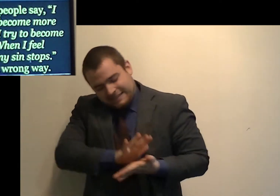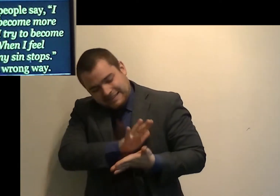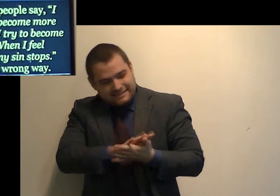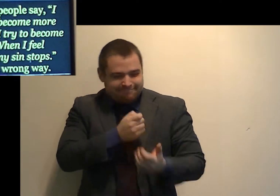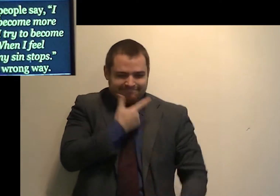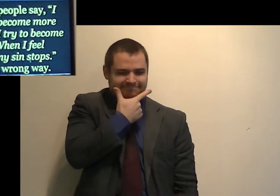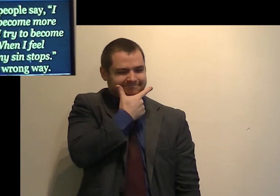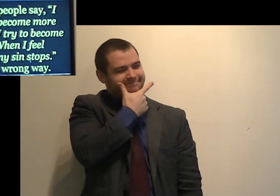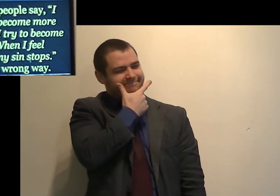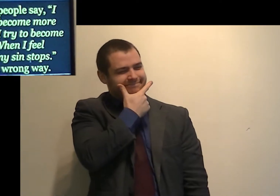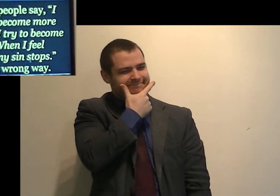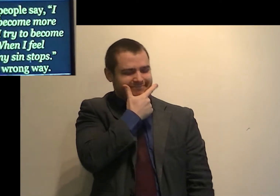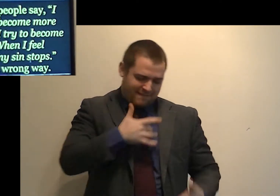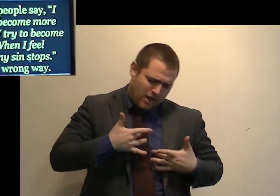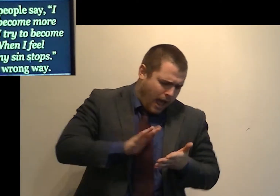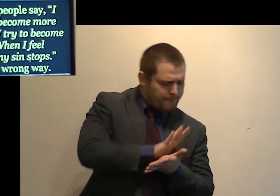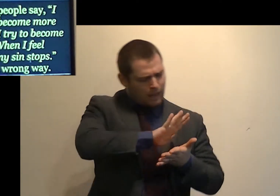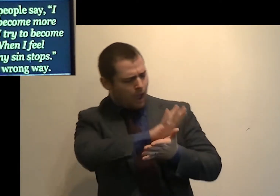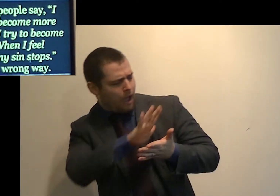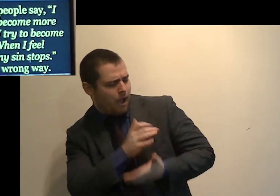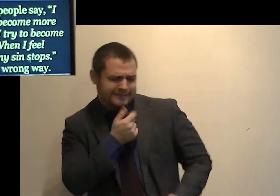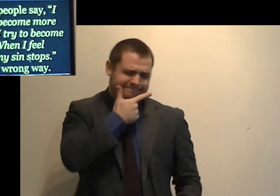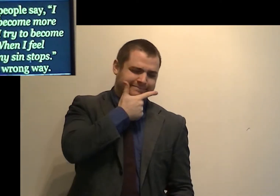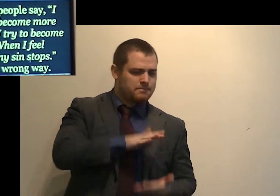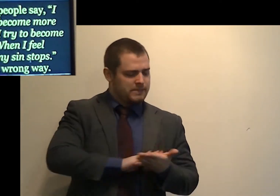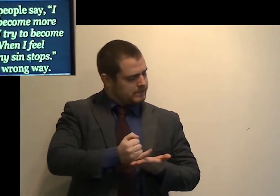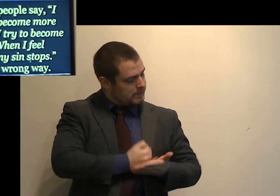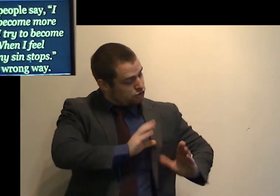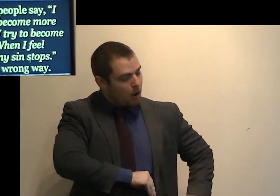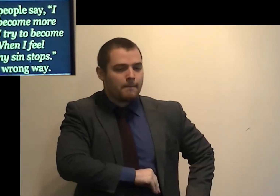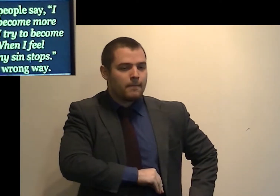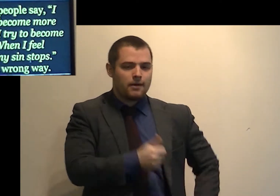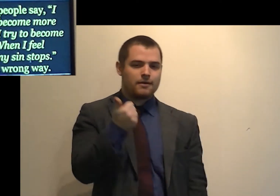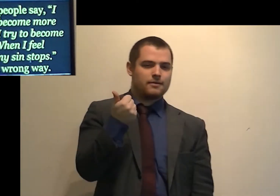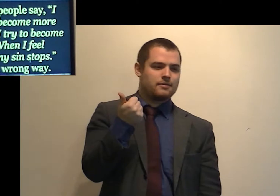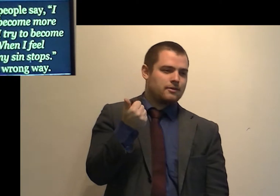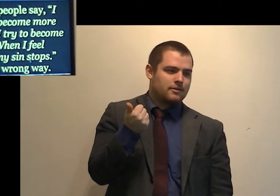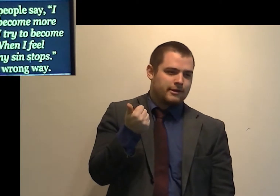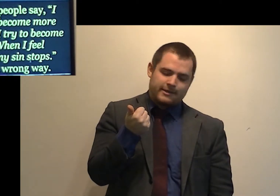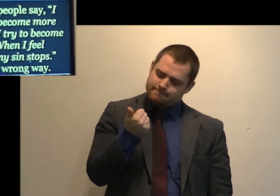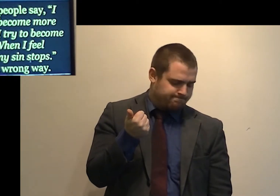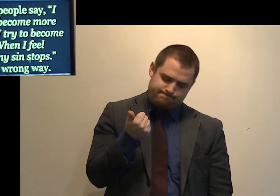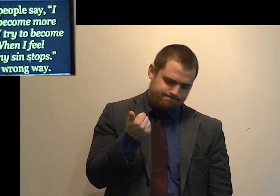When I feel happy, my strength stops. That is a wrong way.